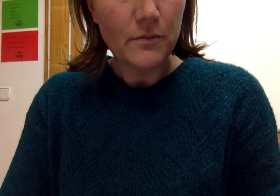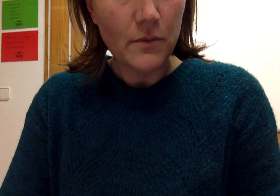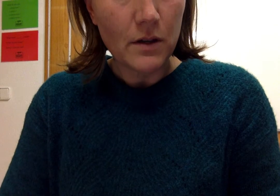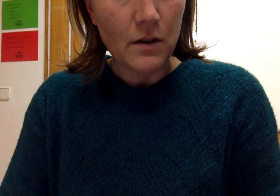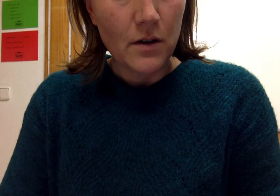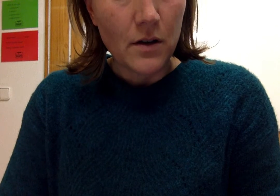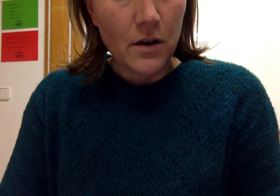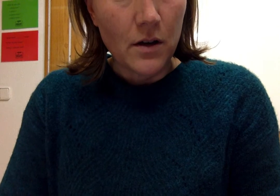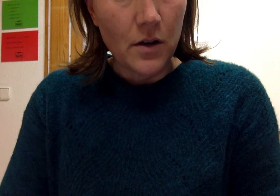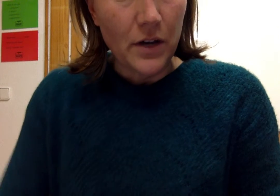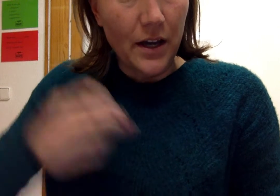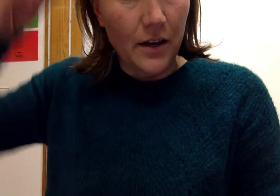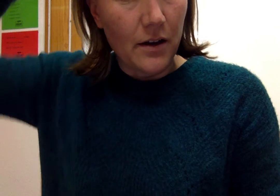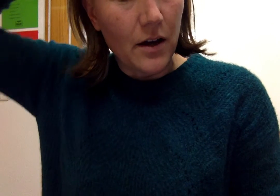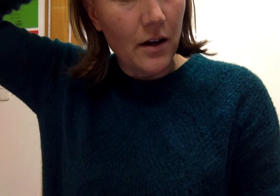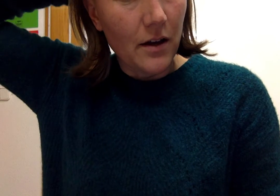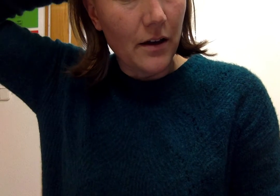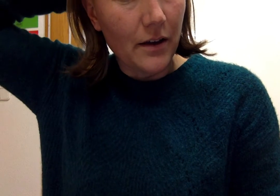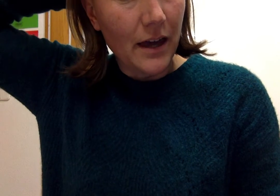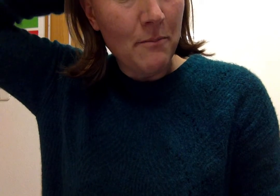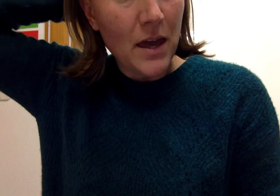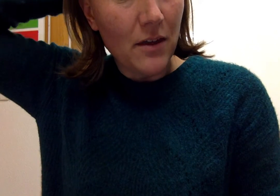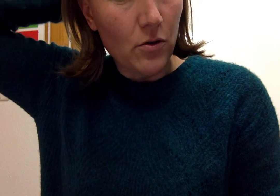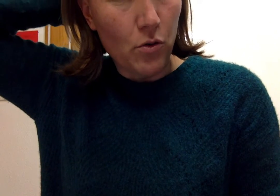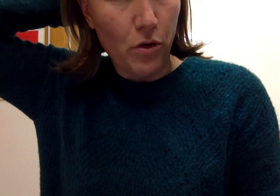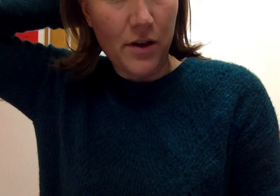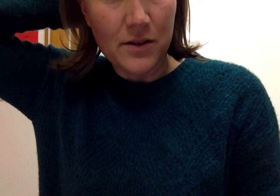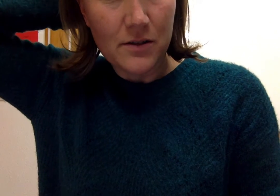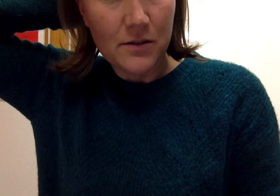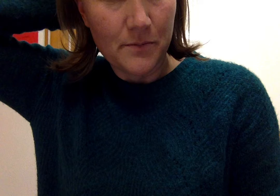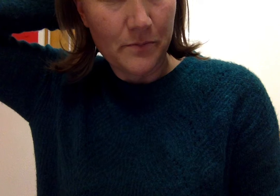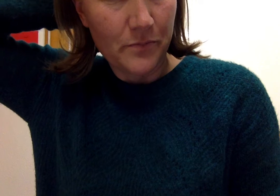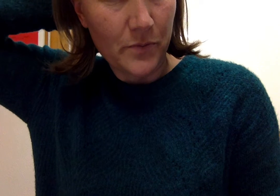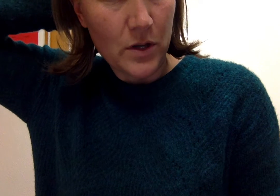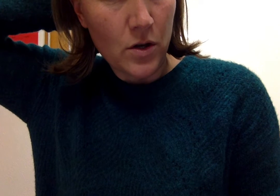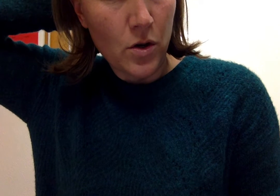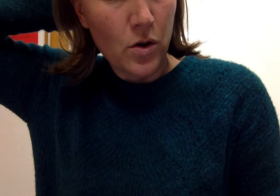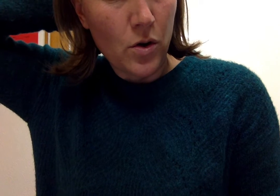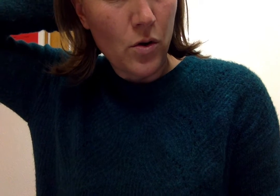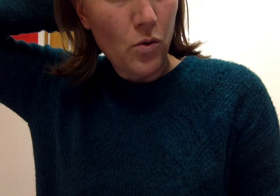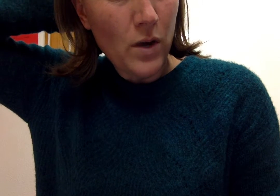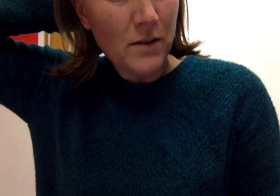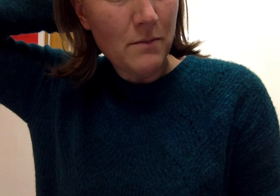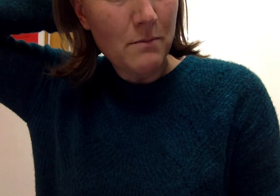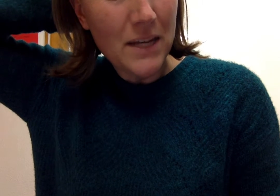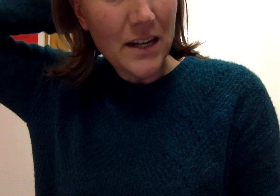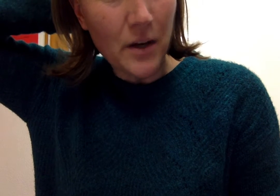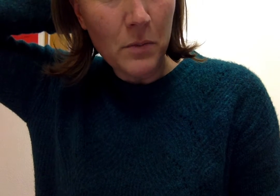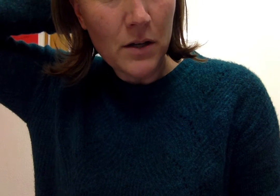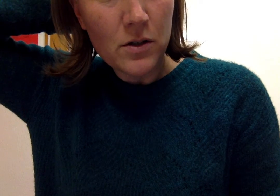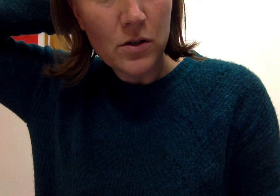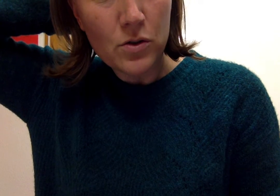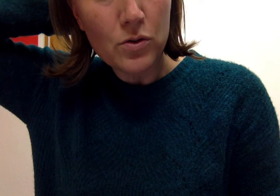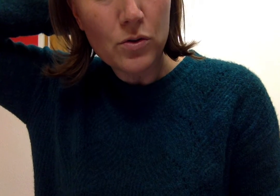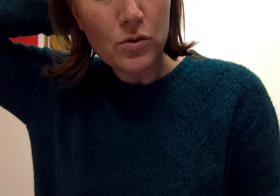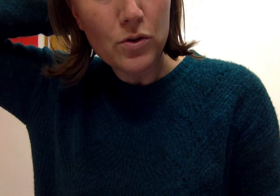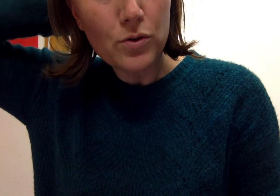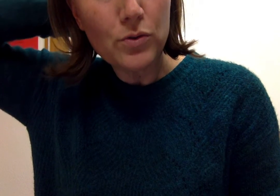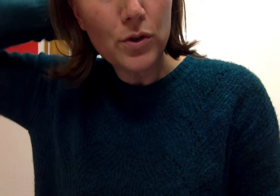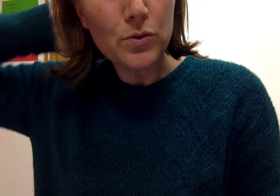Okay, ¿qué medio usas? What medium do you